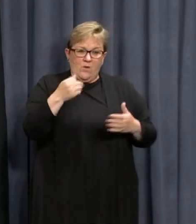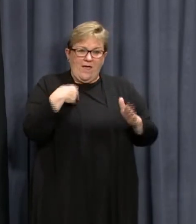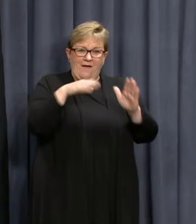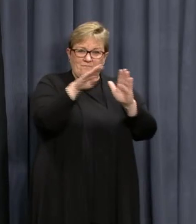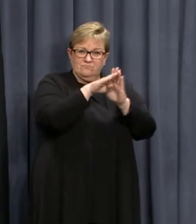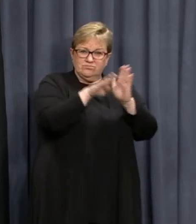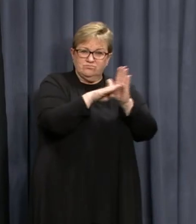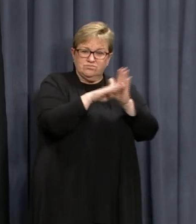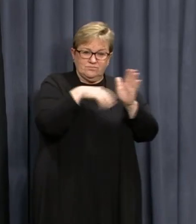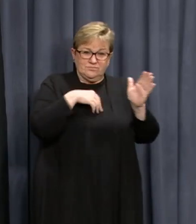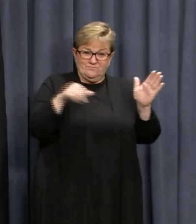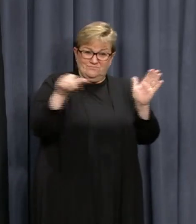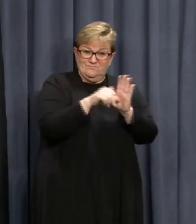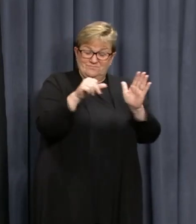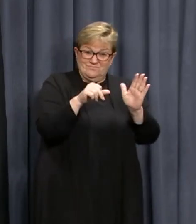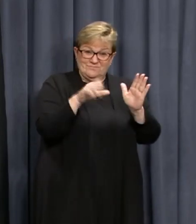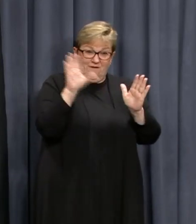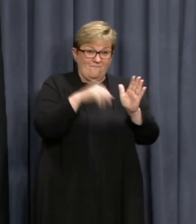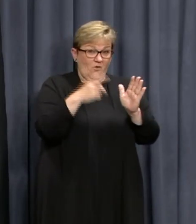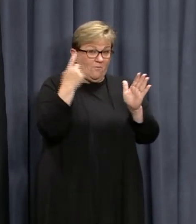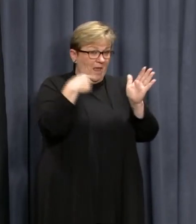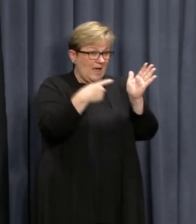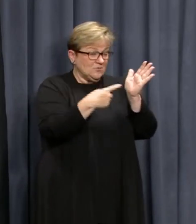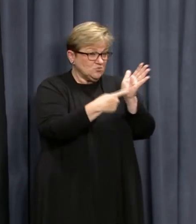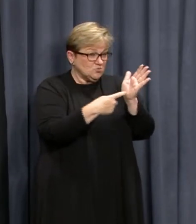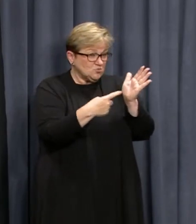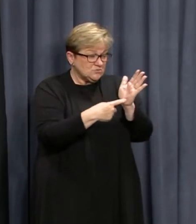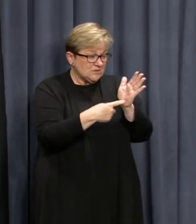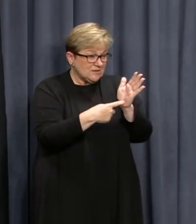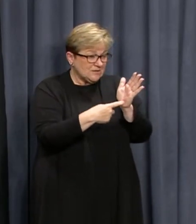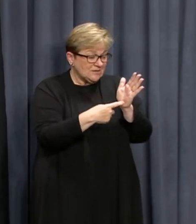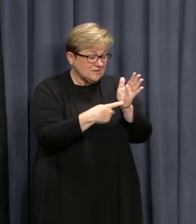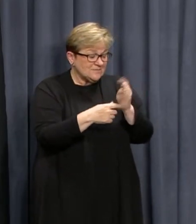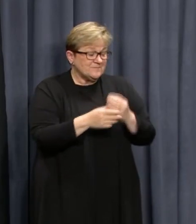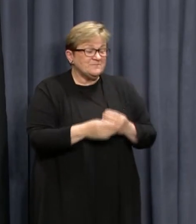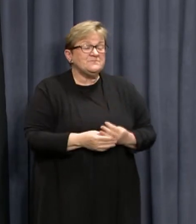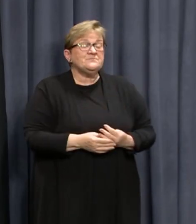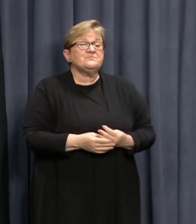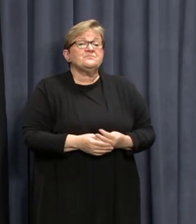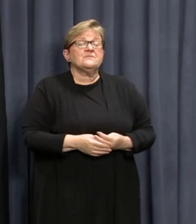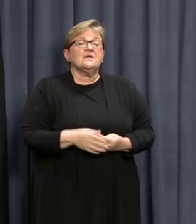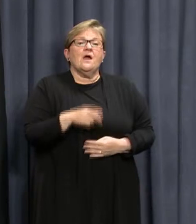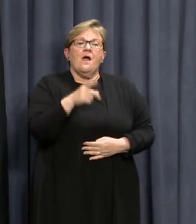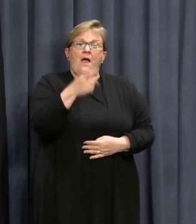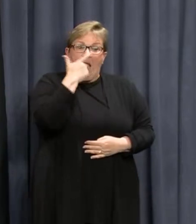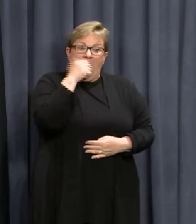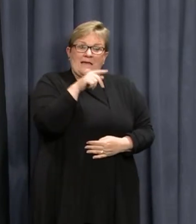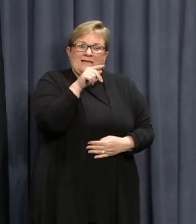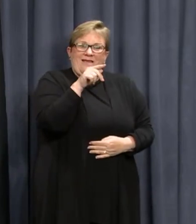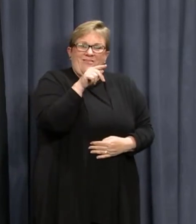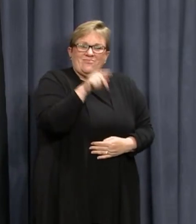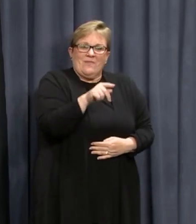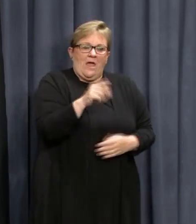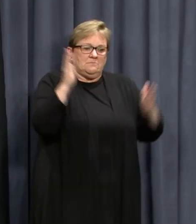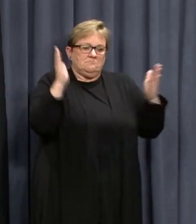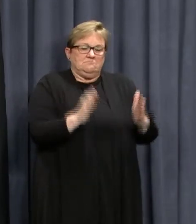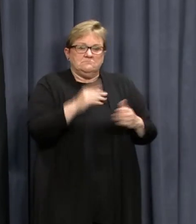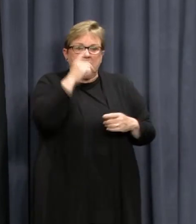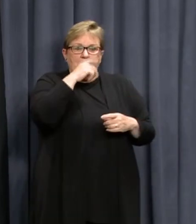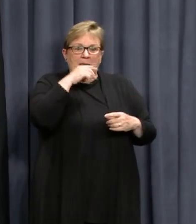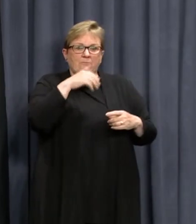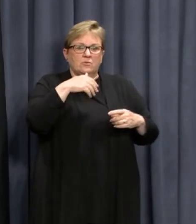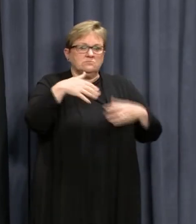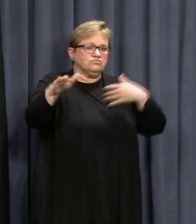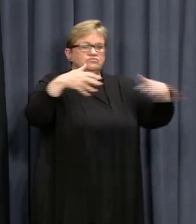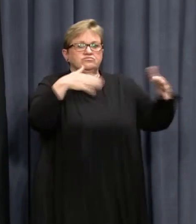we have had in place since Tuesday, they have significantly reduced movement in the community